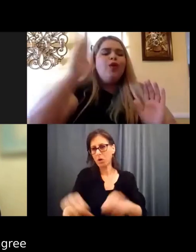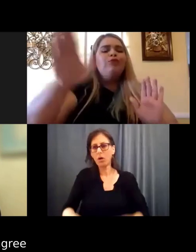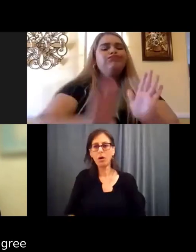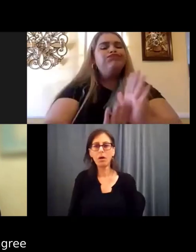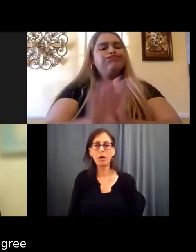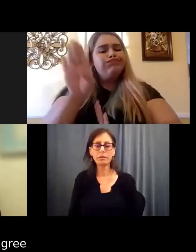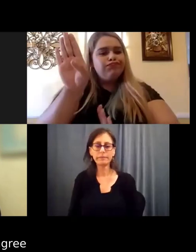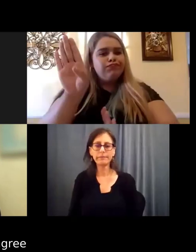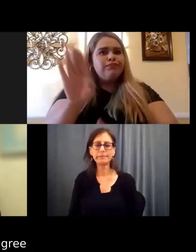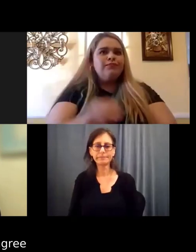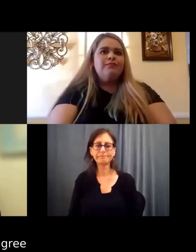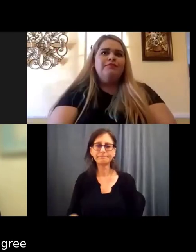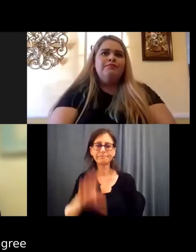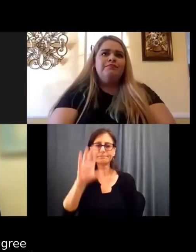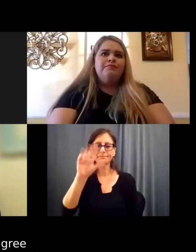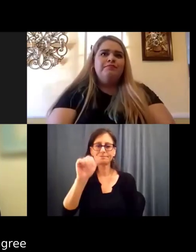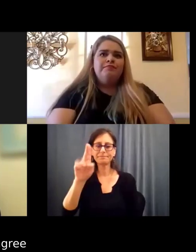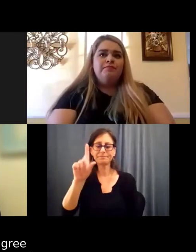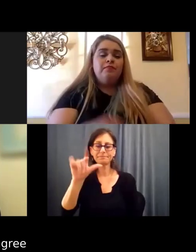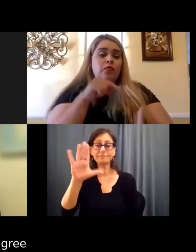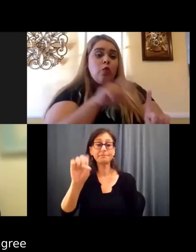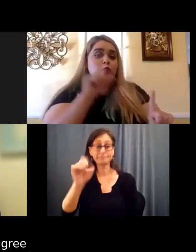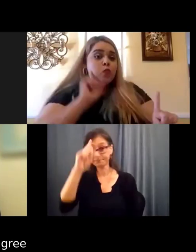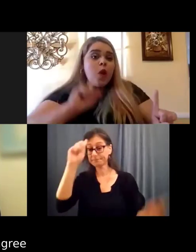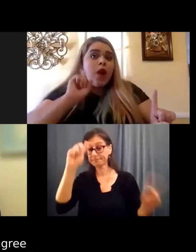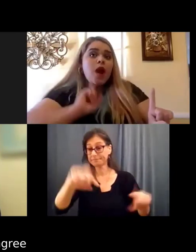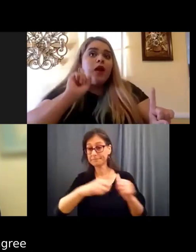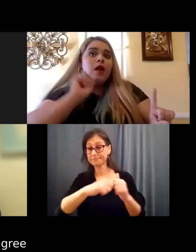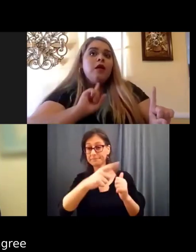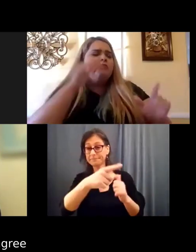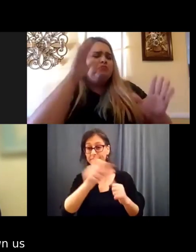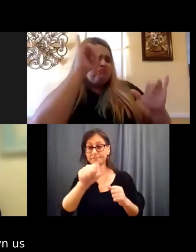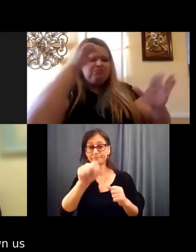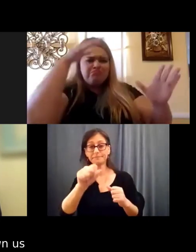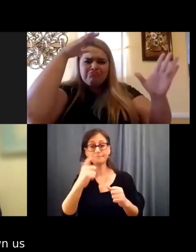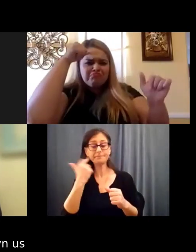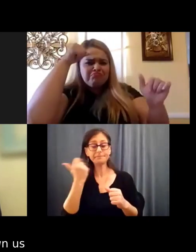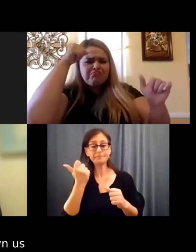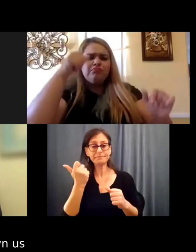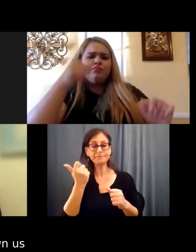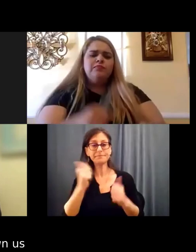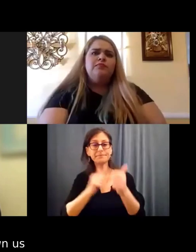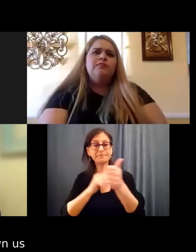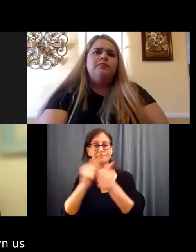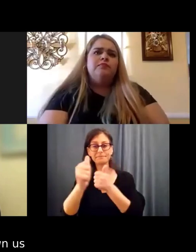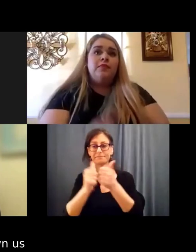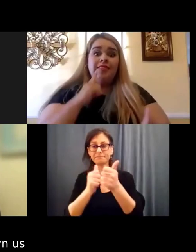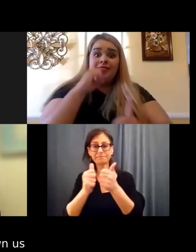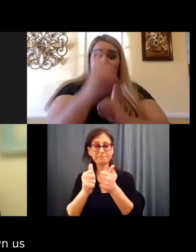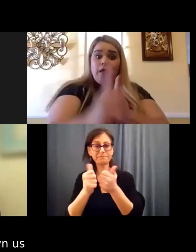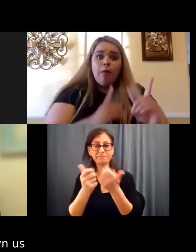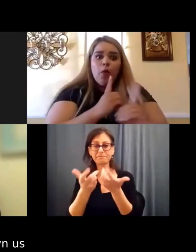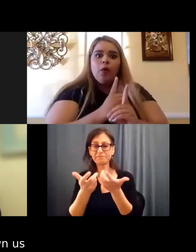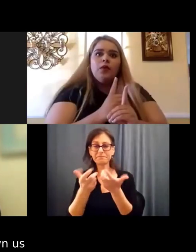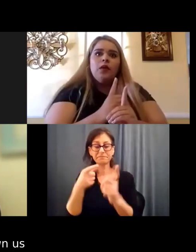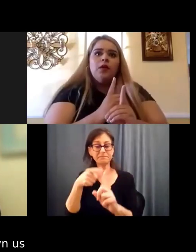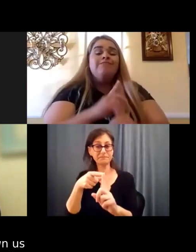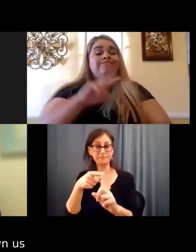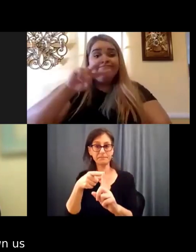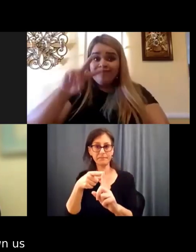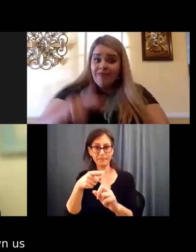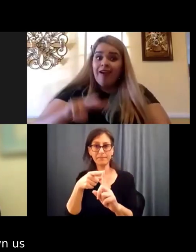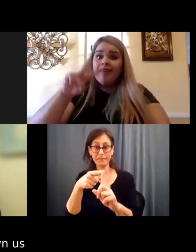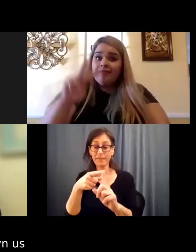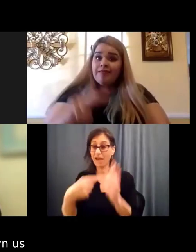Yeah, I totally agree with you on that because sport really hasn't, and shown this